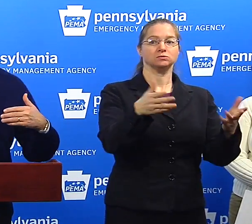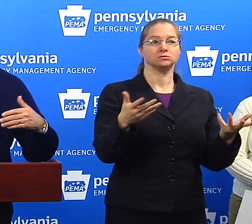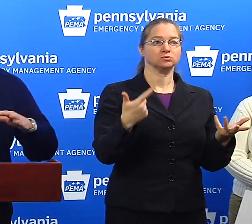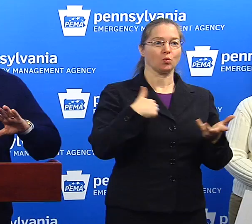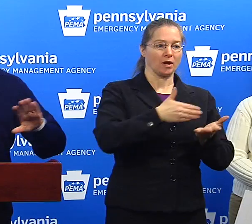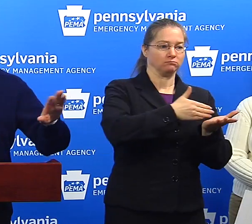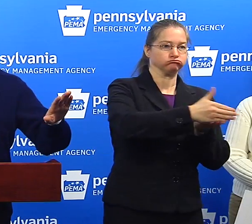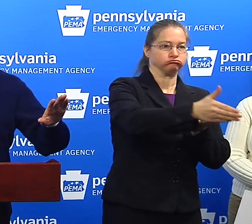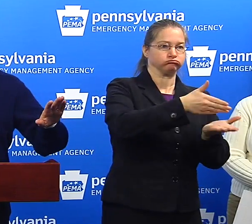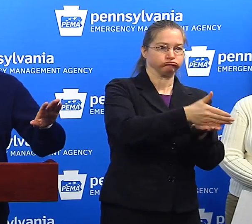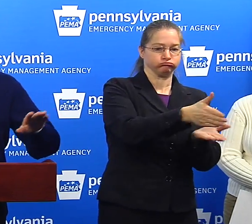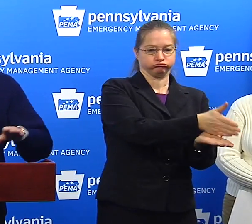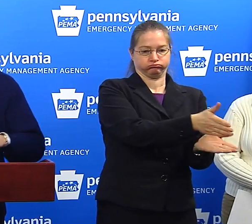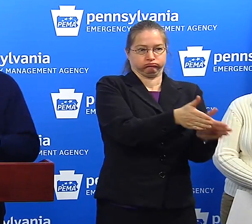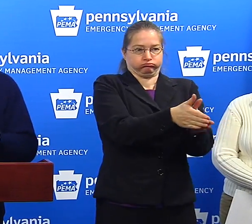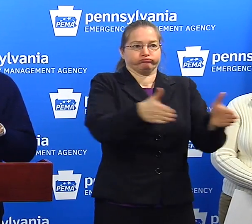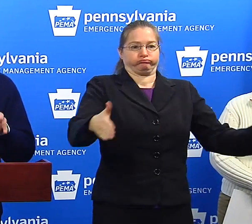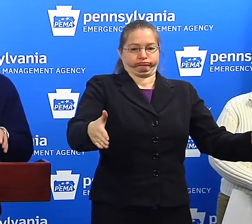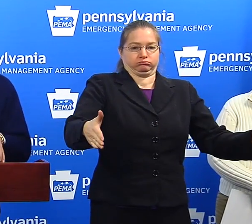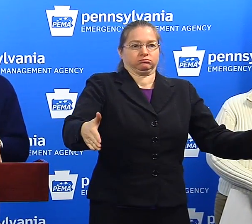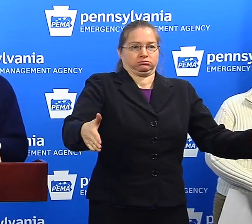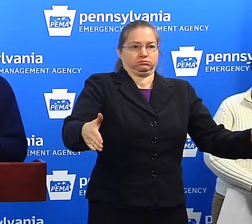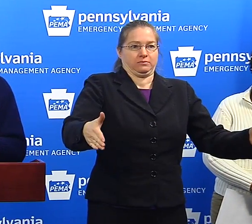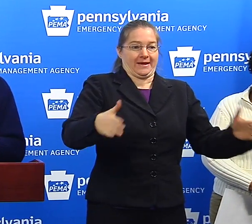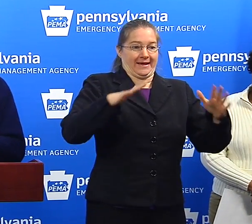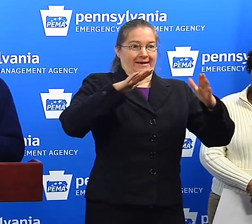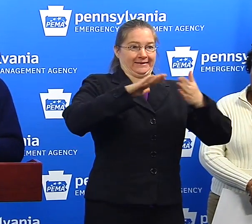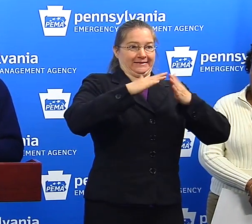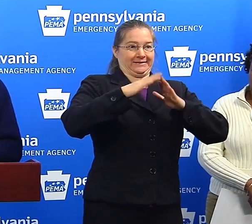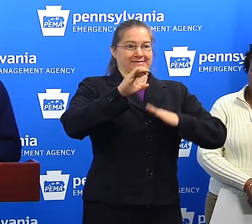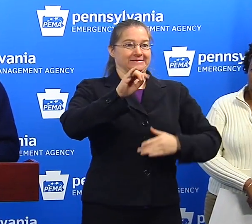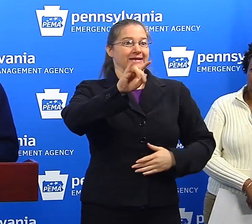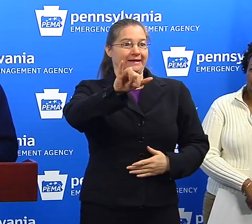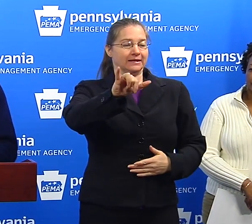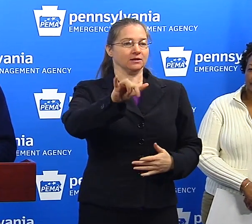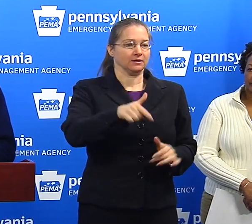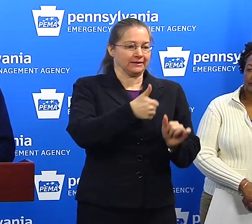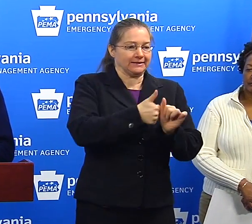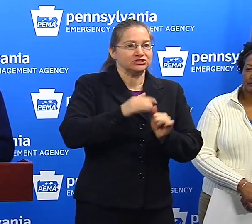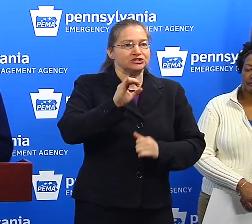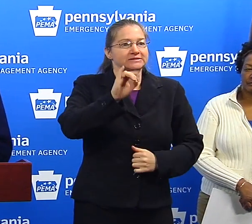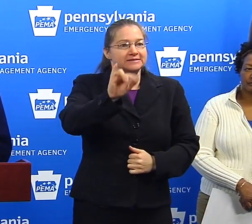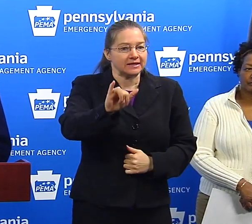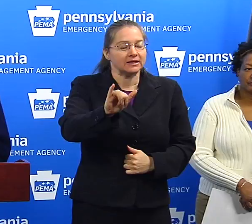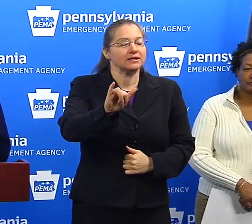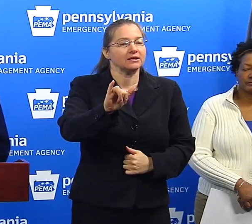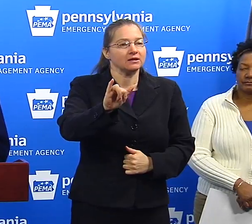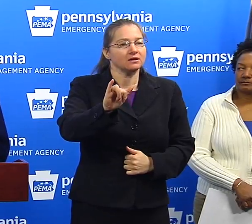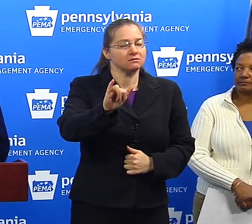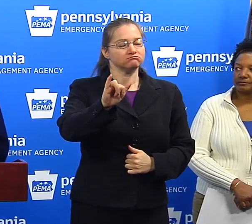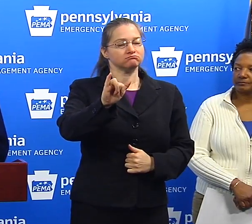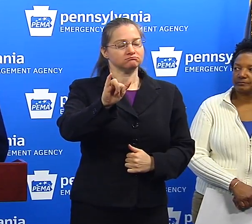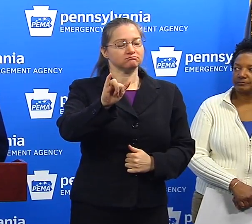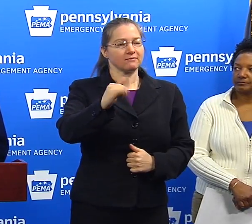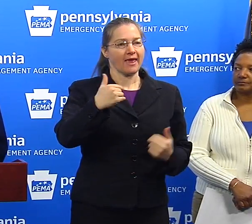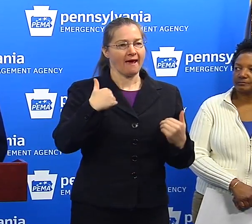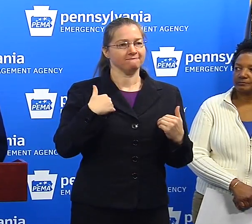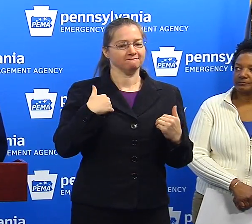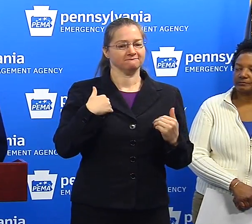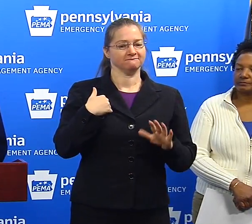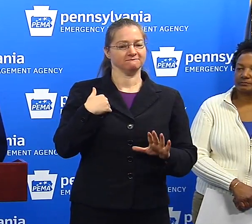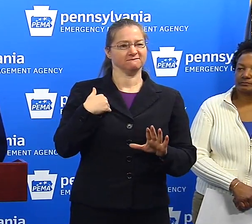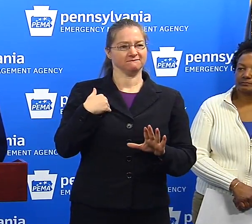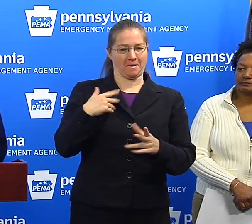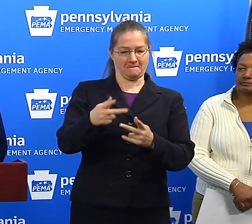plowing it to the side of the road. In cities, each of the cities has their own